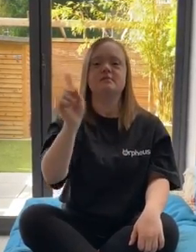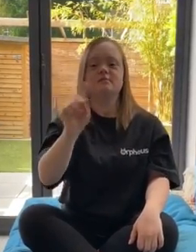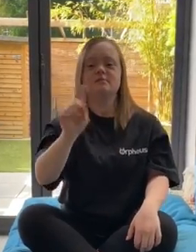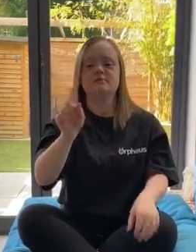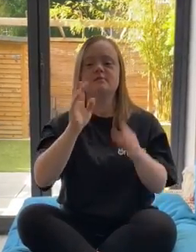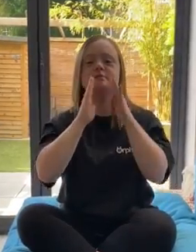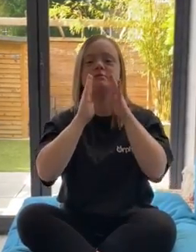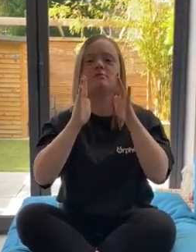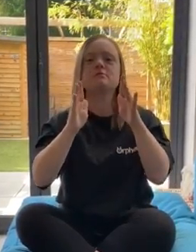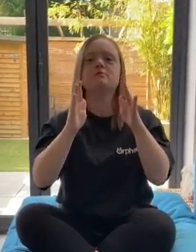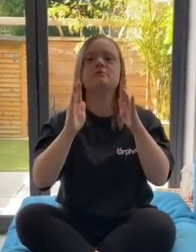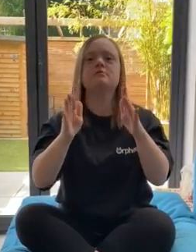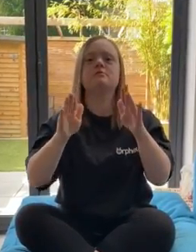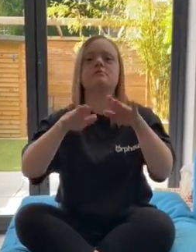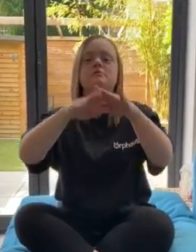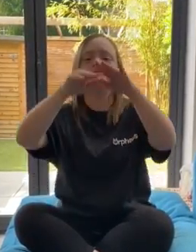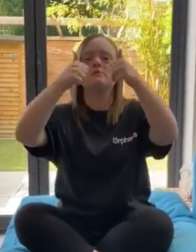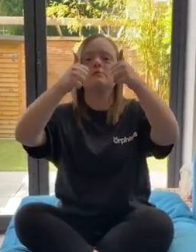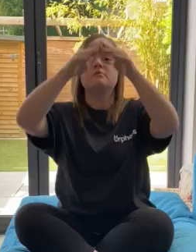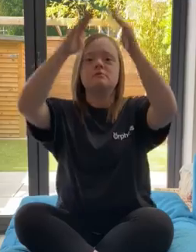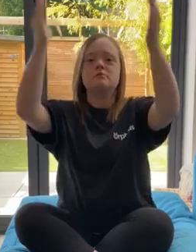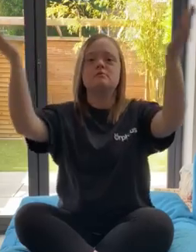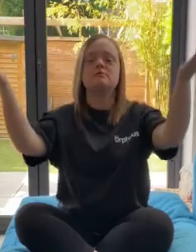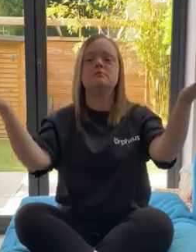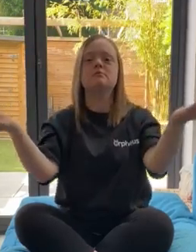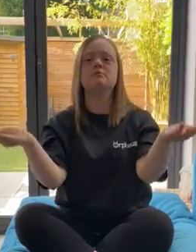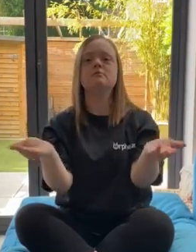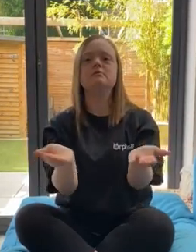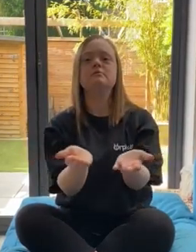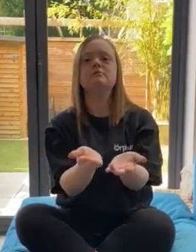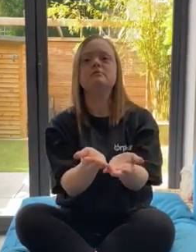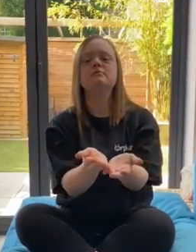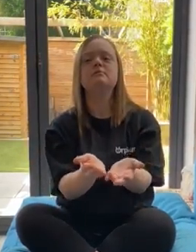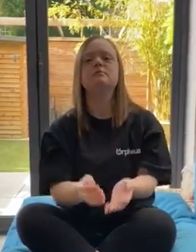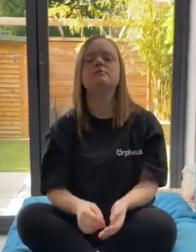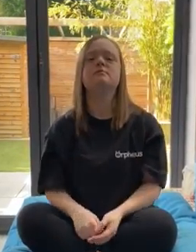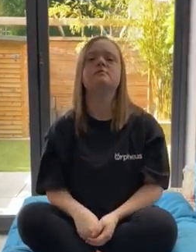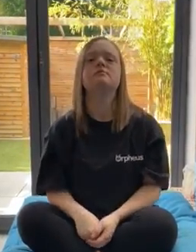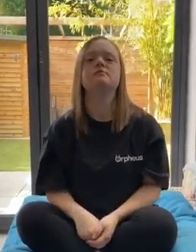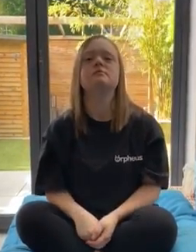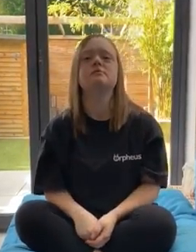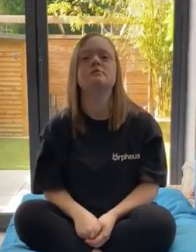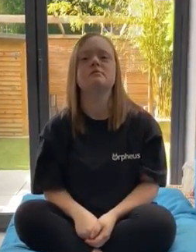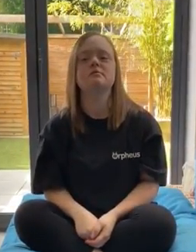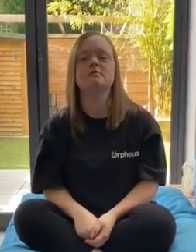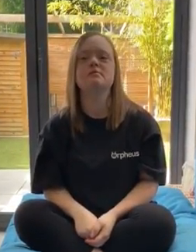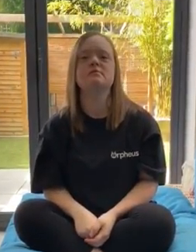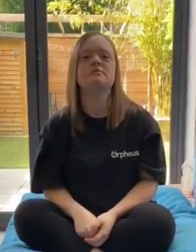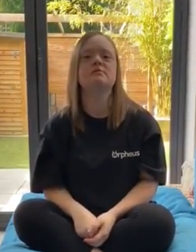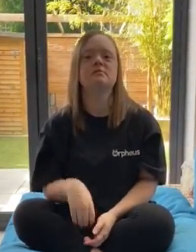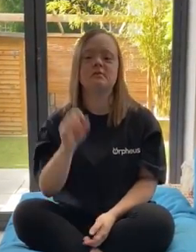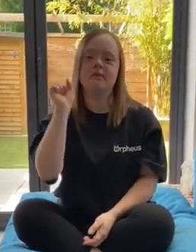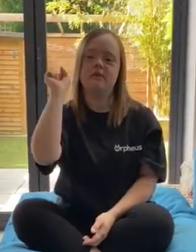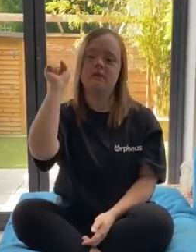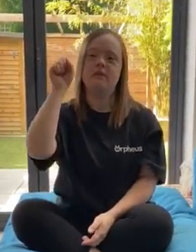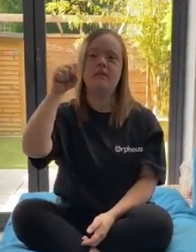what a wonderful world, yes,